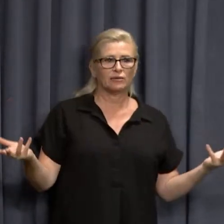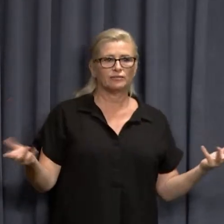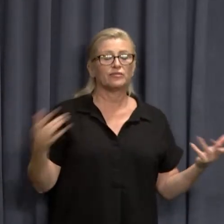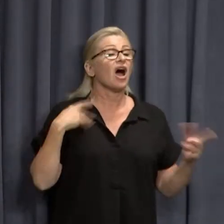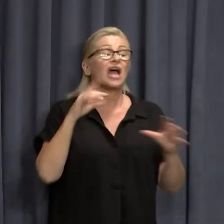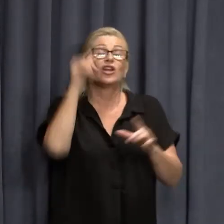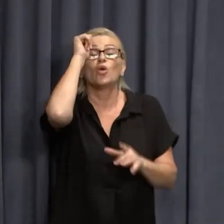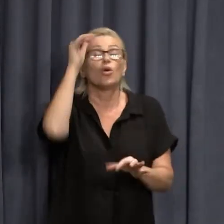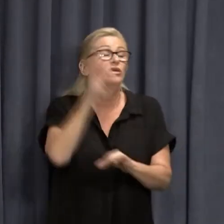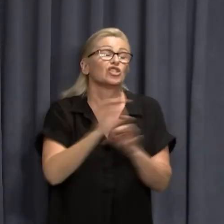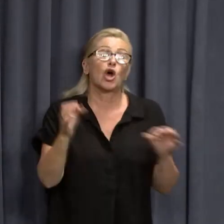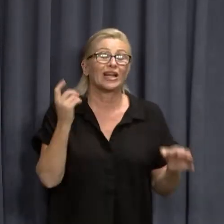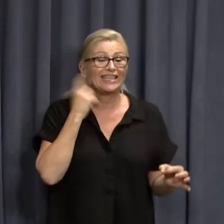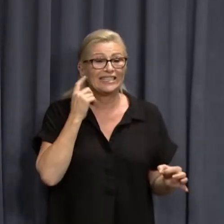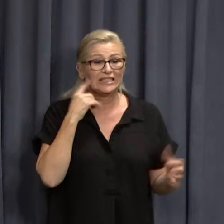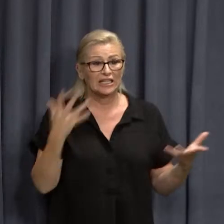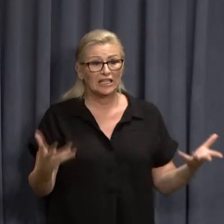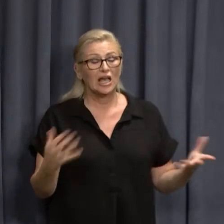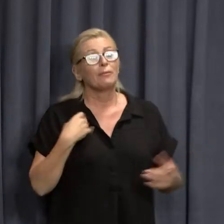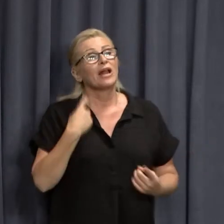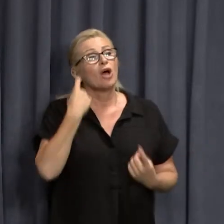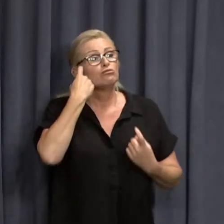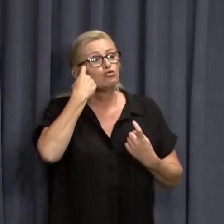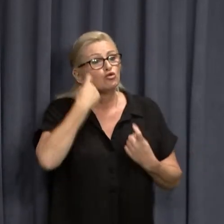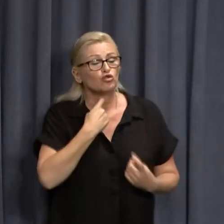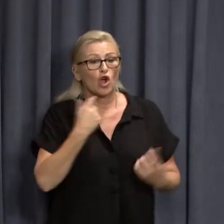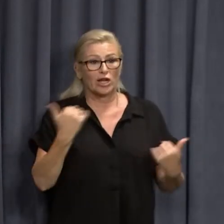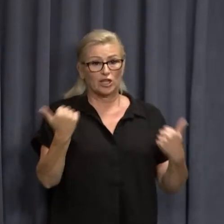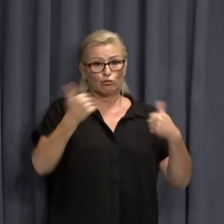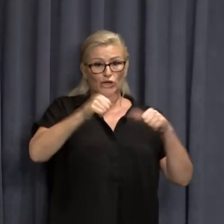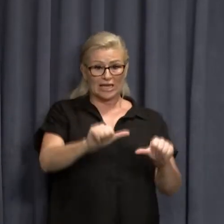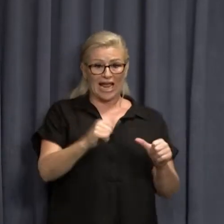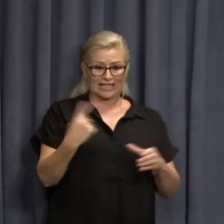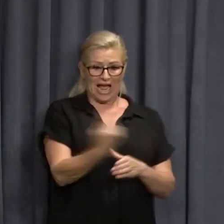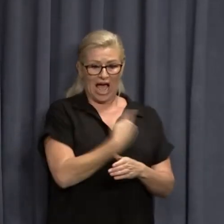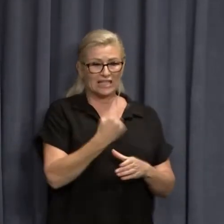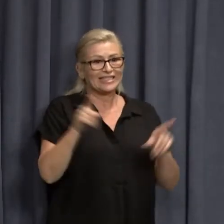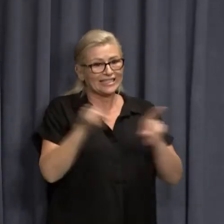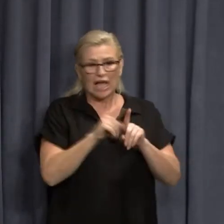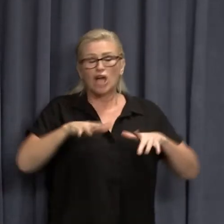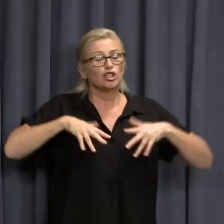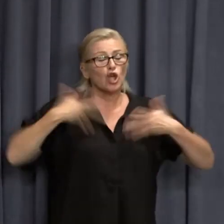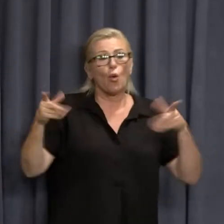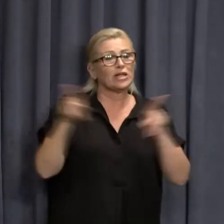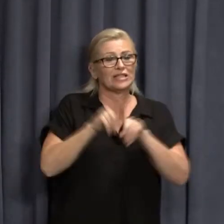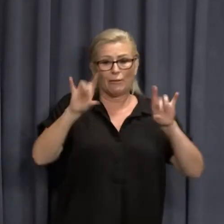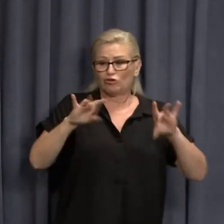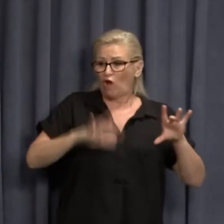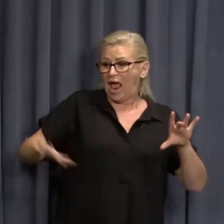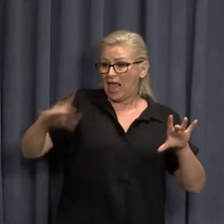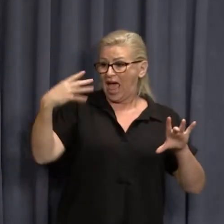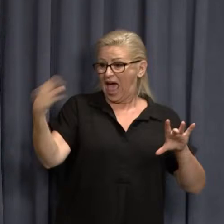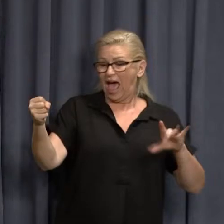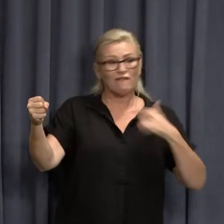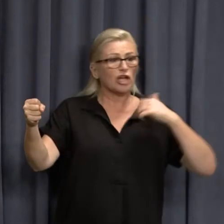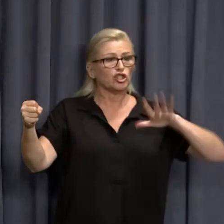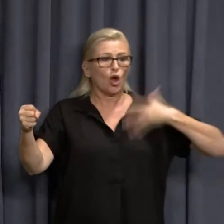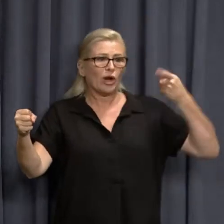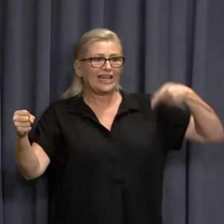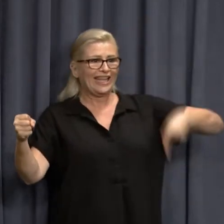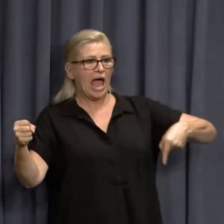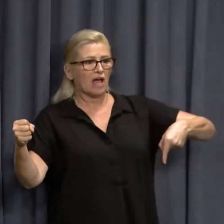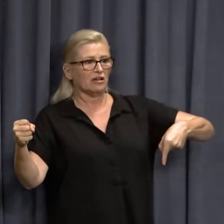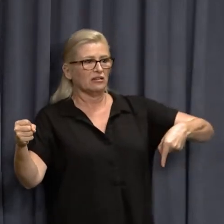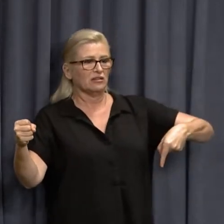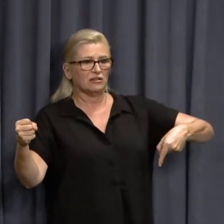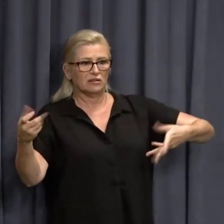not easy, but I'm trying to protect us from what happened and is happening over there. That's all. I think actually most people